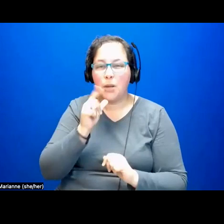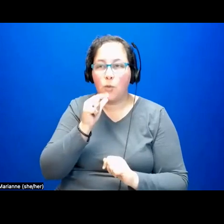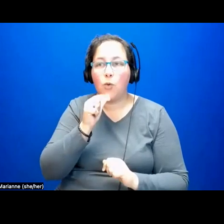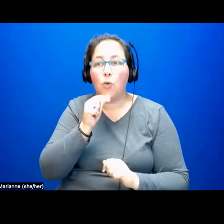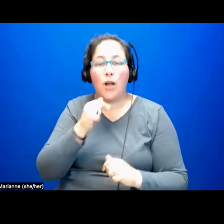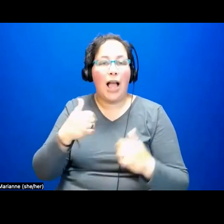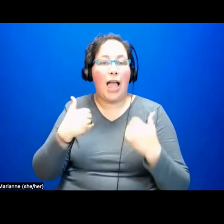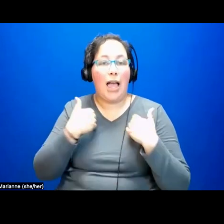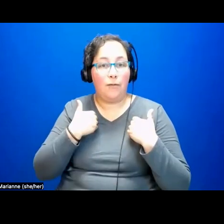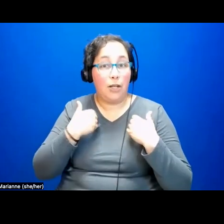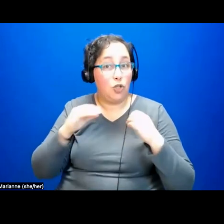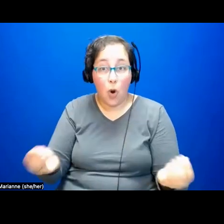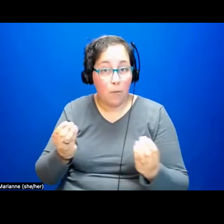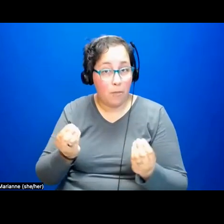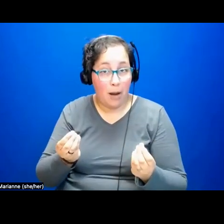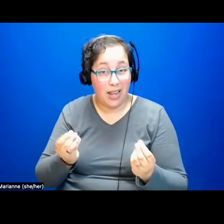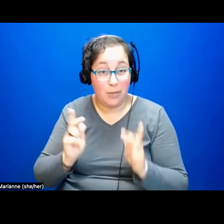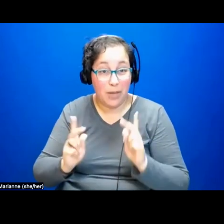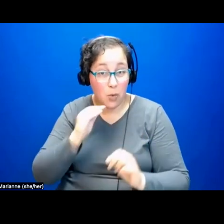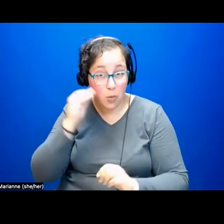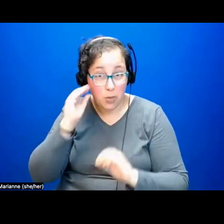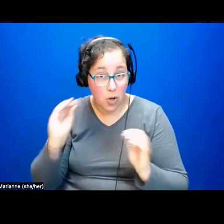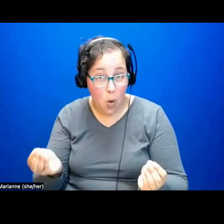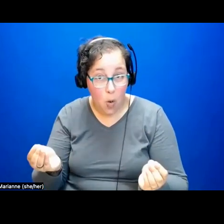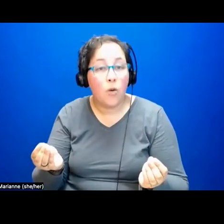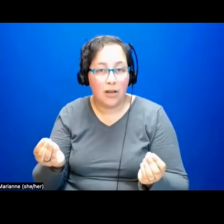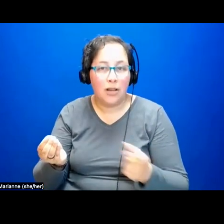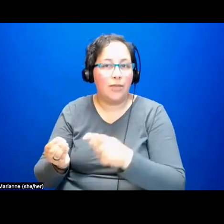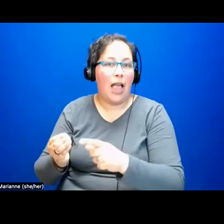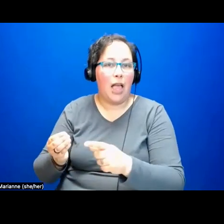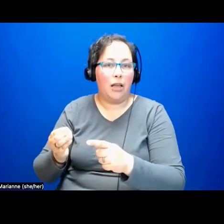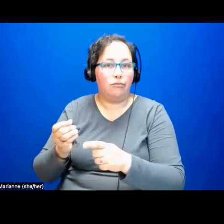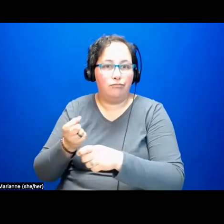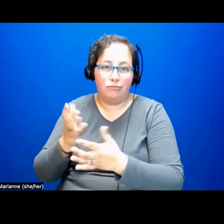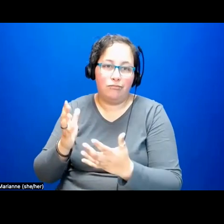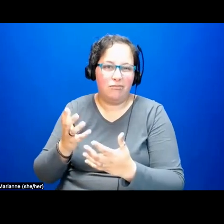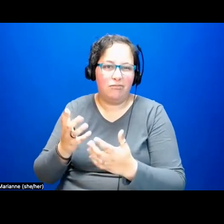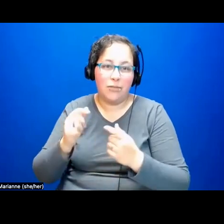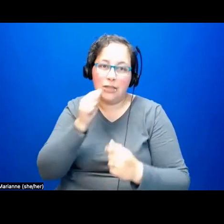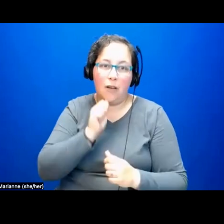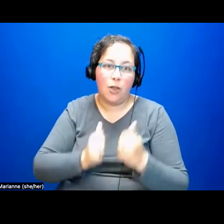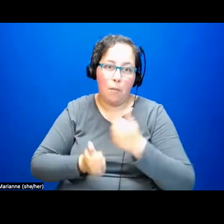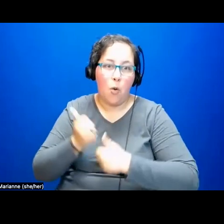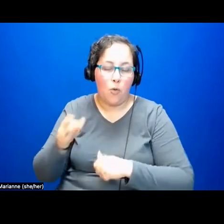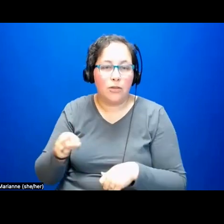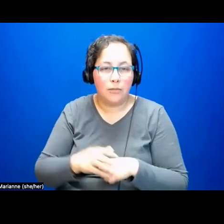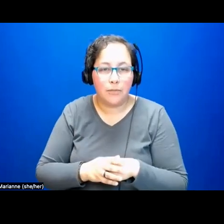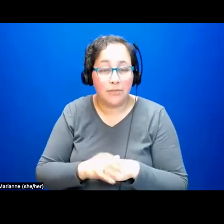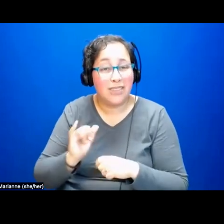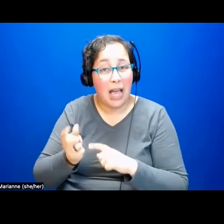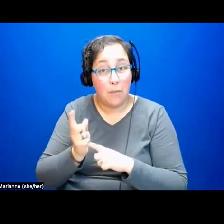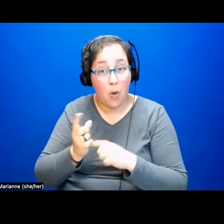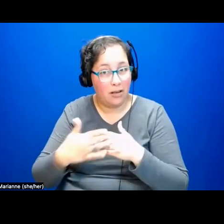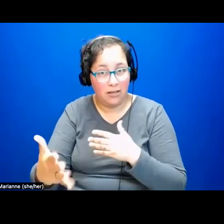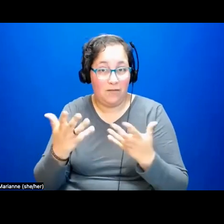citizenship, such as the unhoused. And yet the moment isn't over. So what are the possibilities